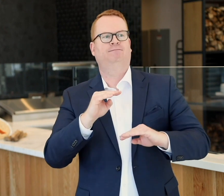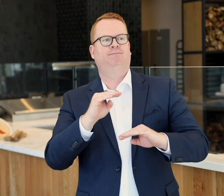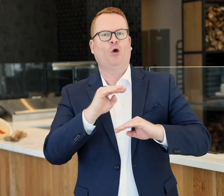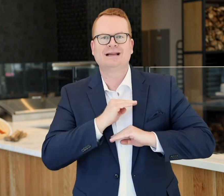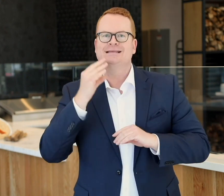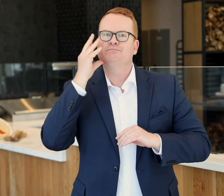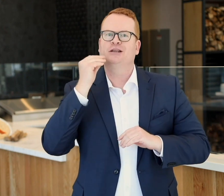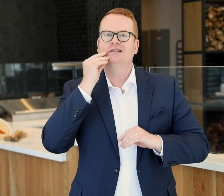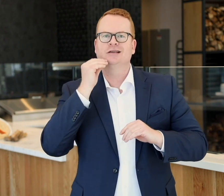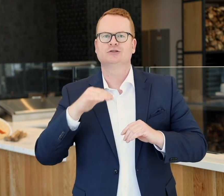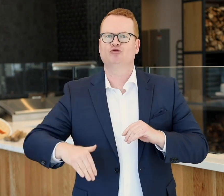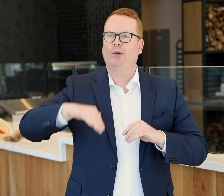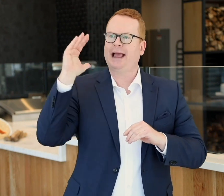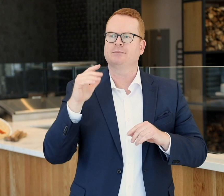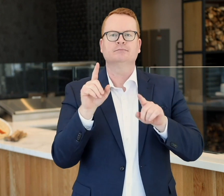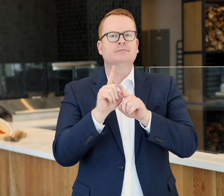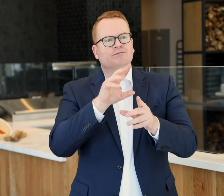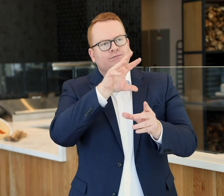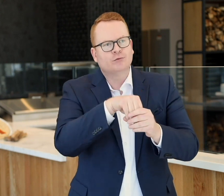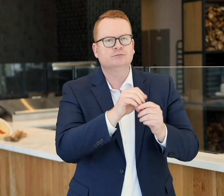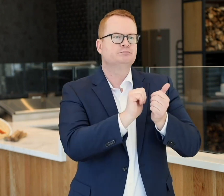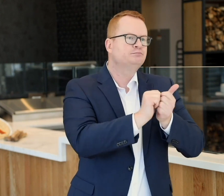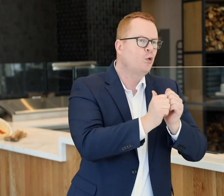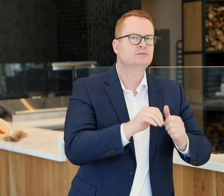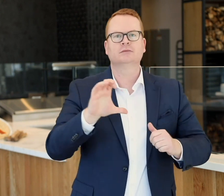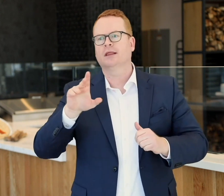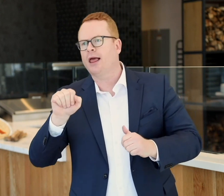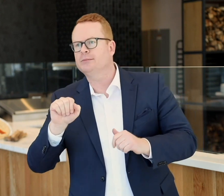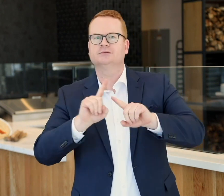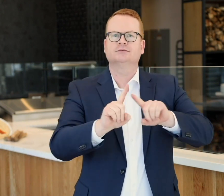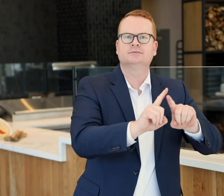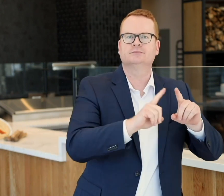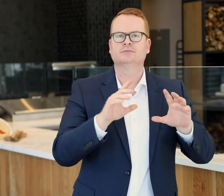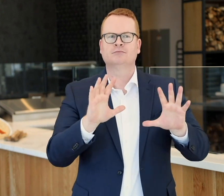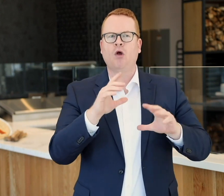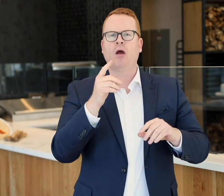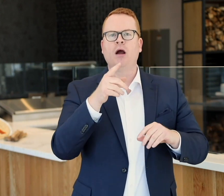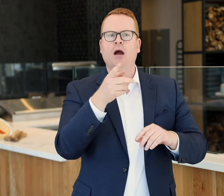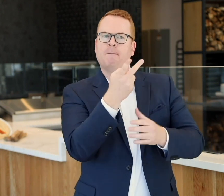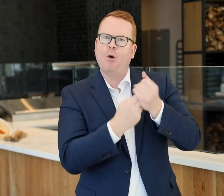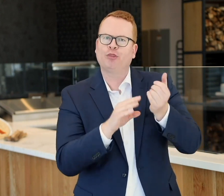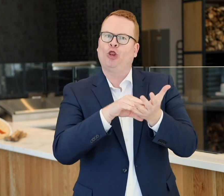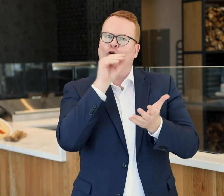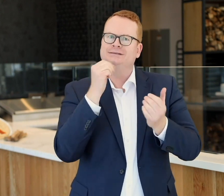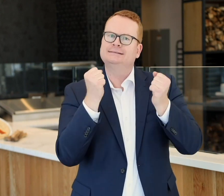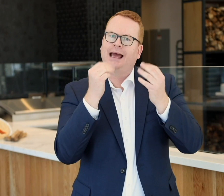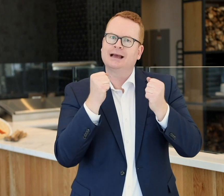and fulfilling experiences growing up, such as participating in different activities. They both also learned and